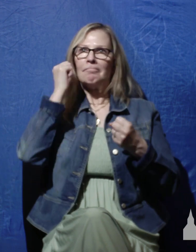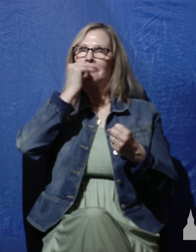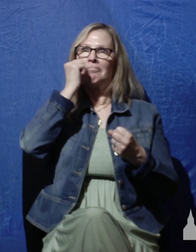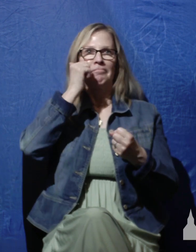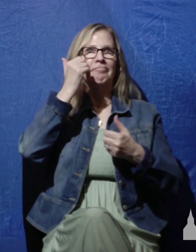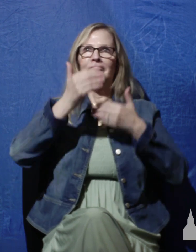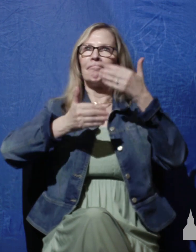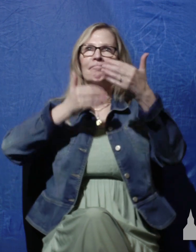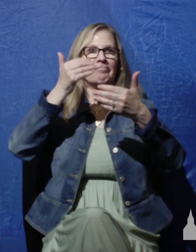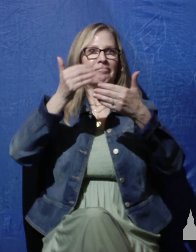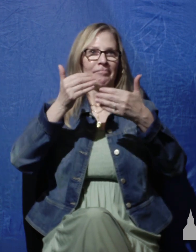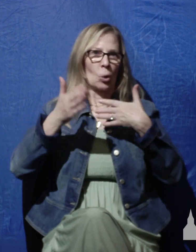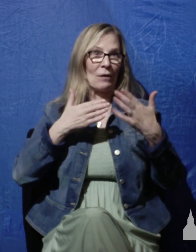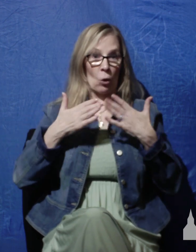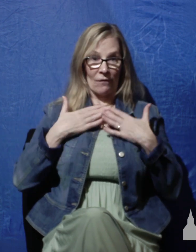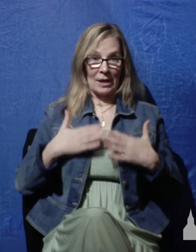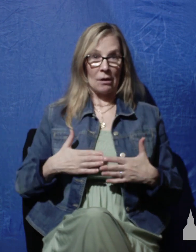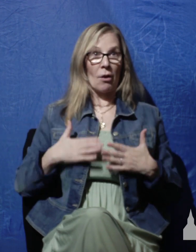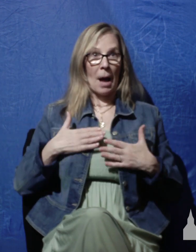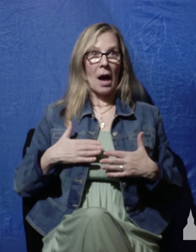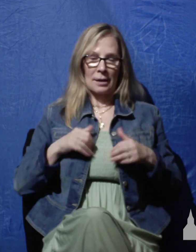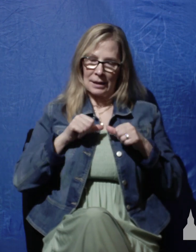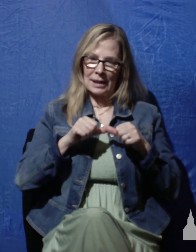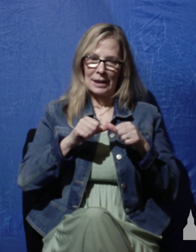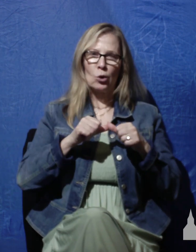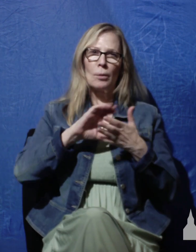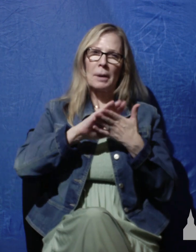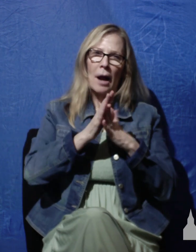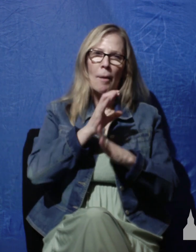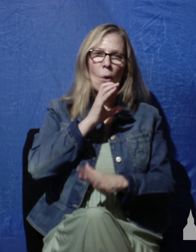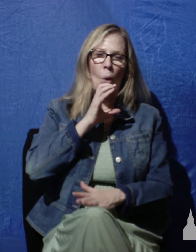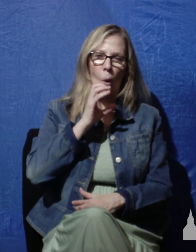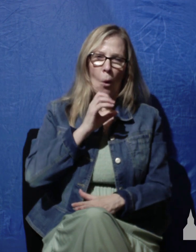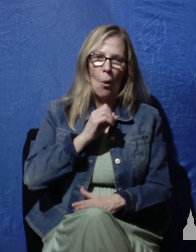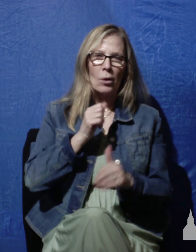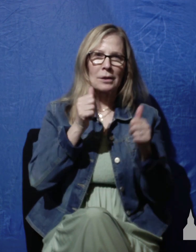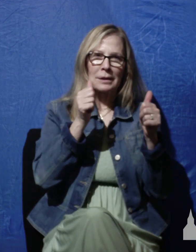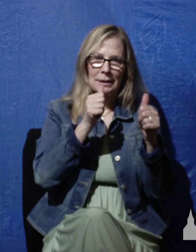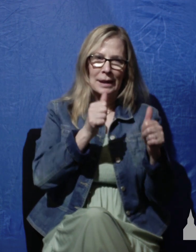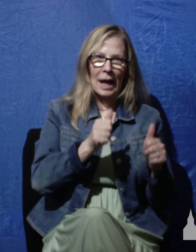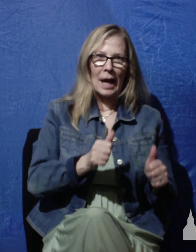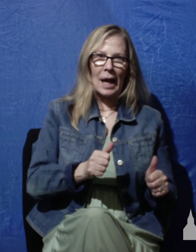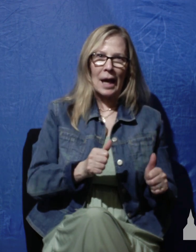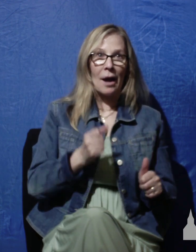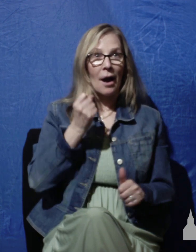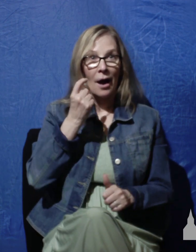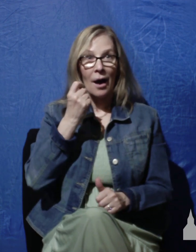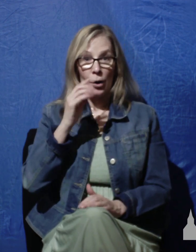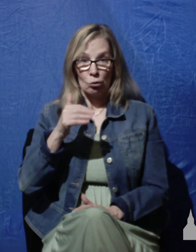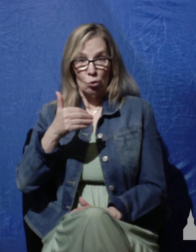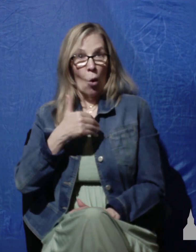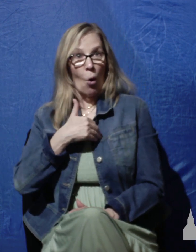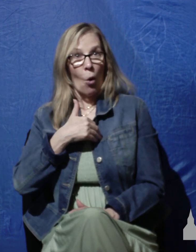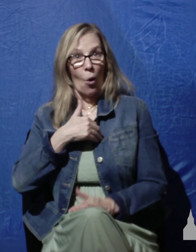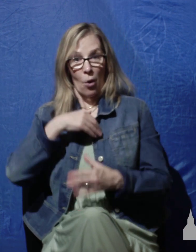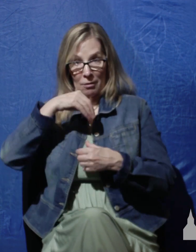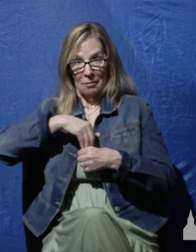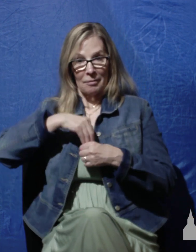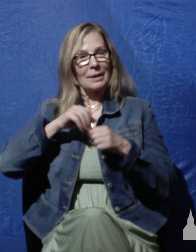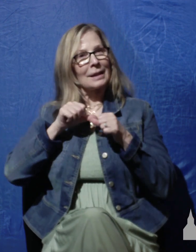words while our physical body continues to grow old and decay our soul our inner self continues to